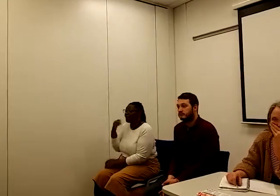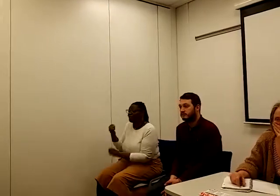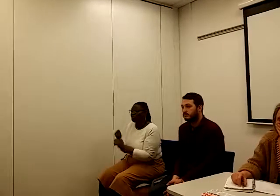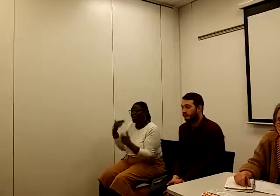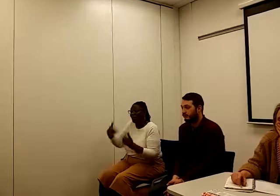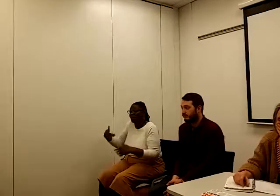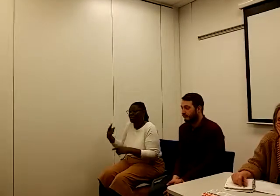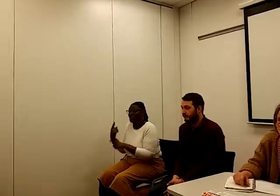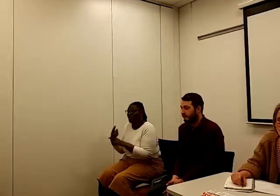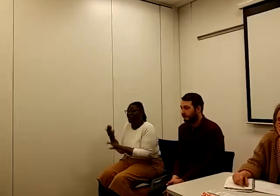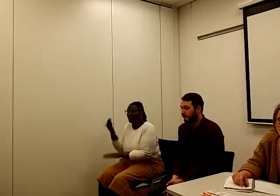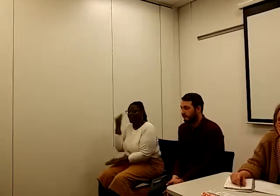in the past.